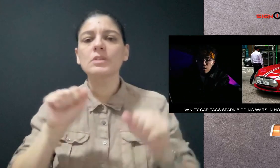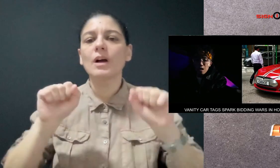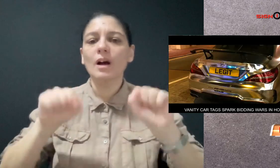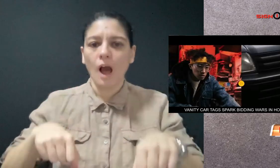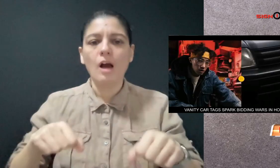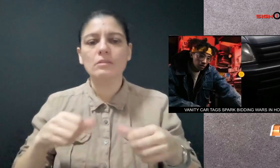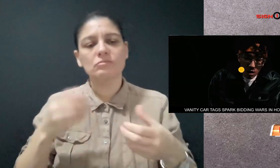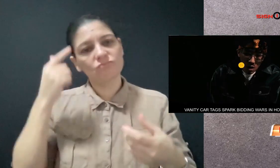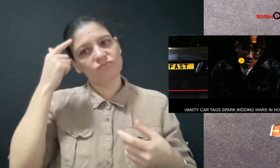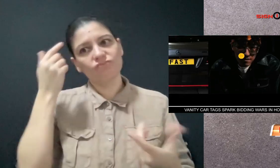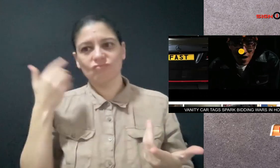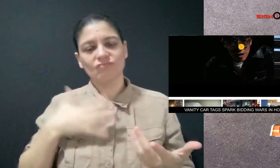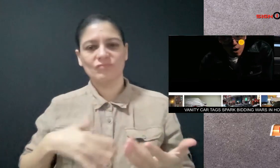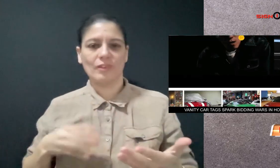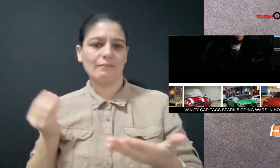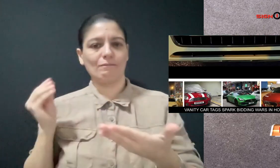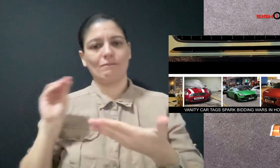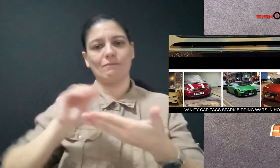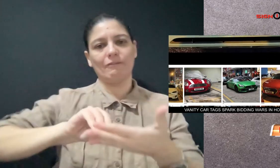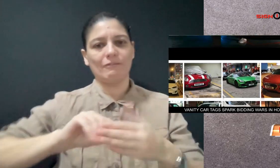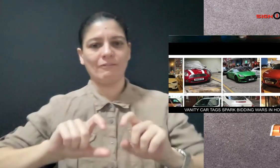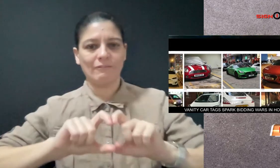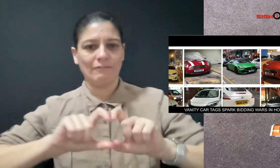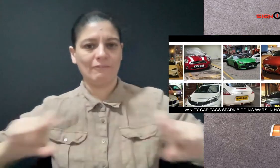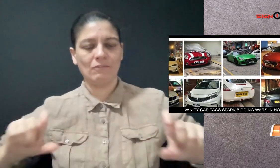Car owners can create tags of up to eight characters.